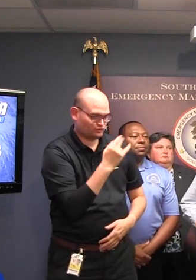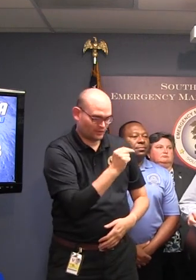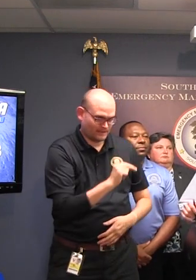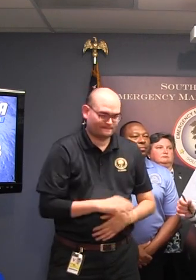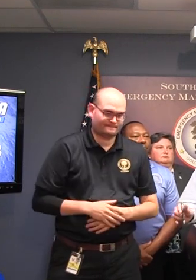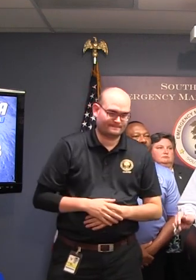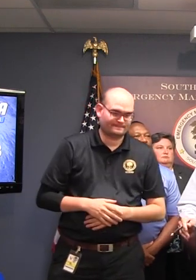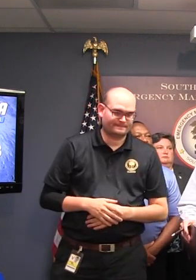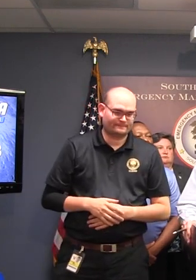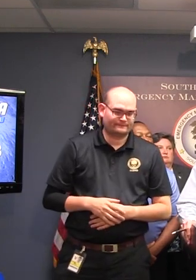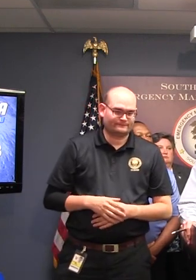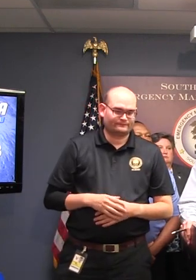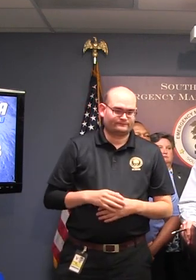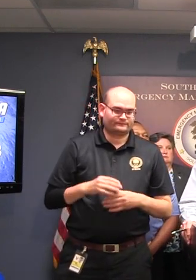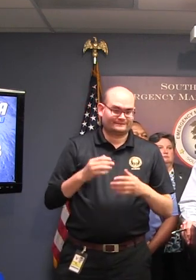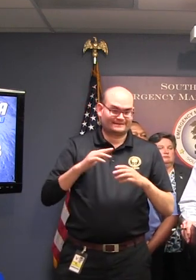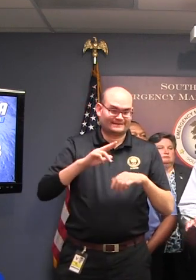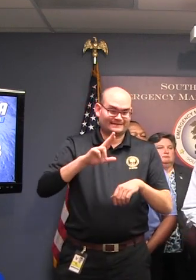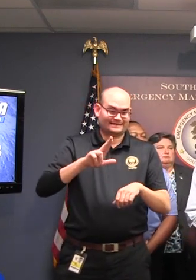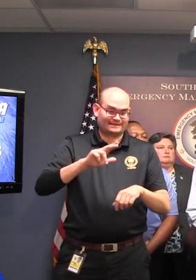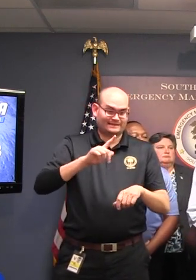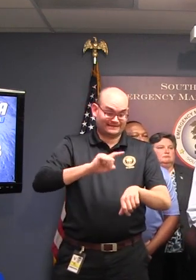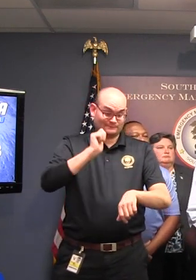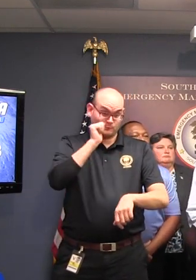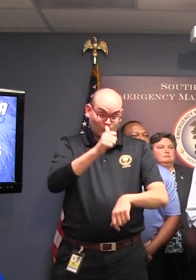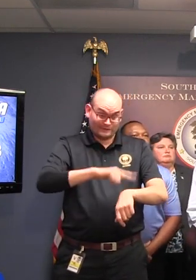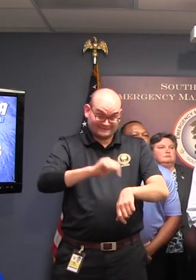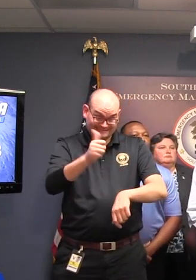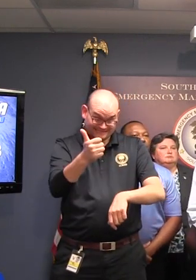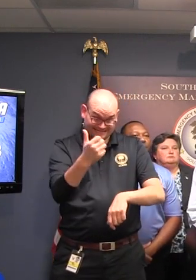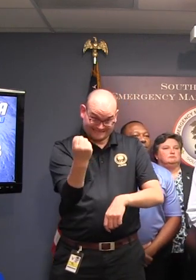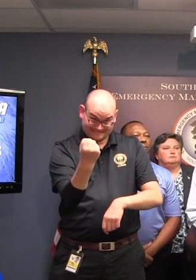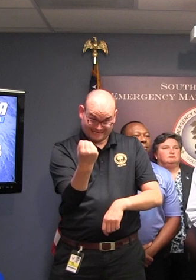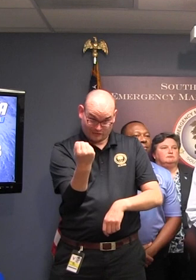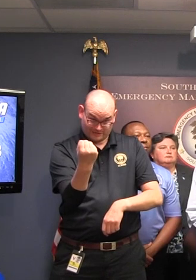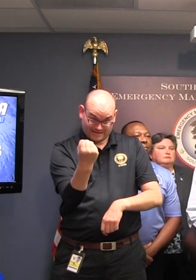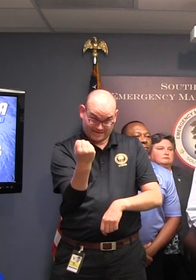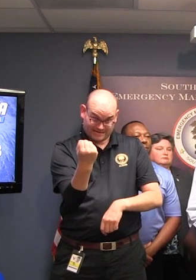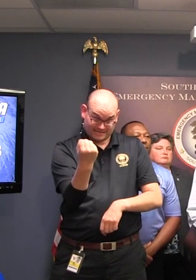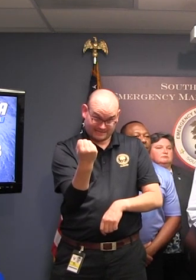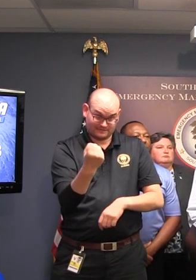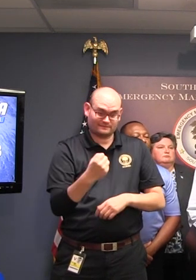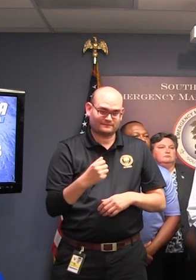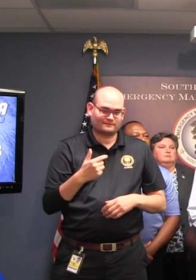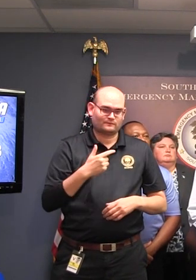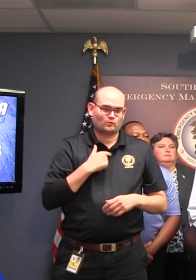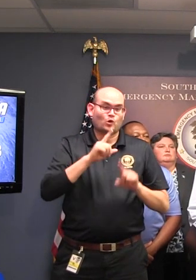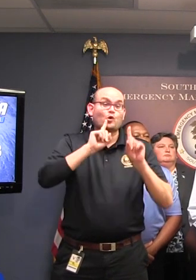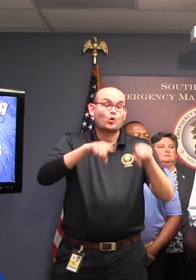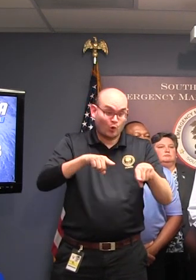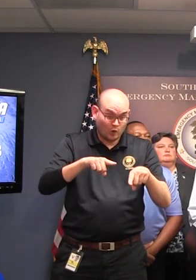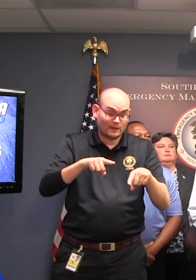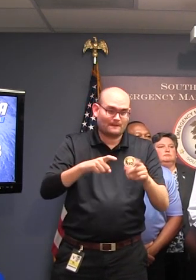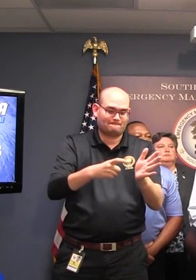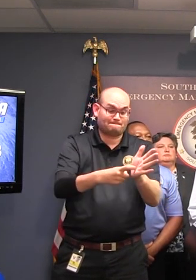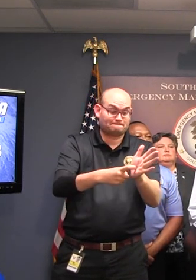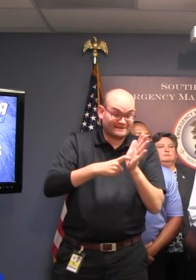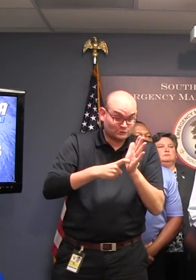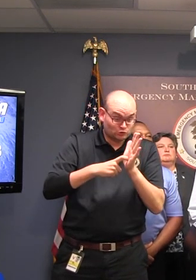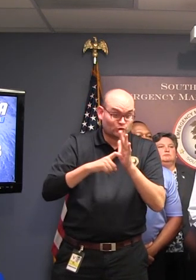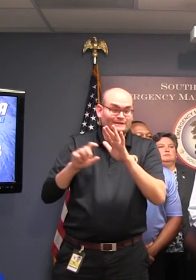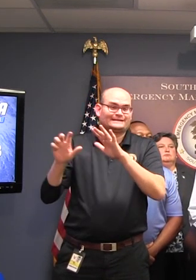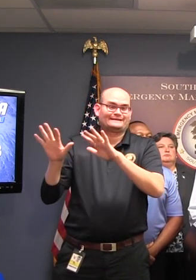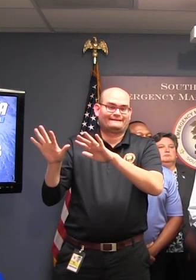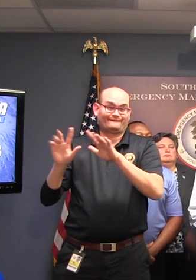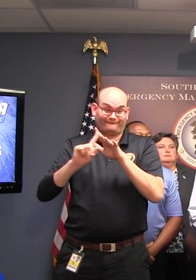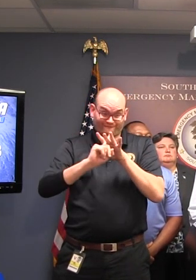Starting at 10 a.m. tomorrow, Saturday, September the 9th, 2017, I'm ordering the mandatory evacuation